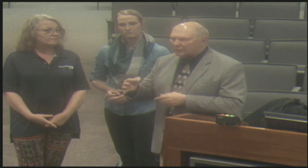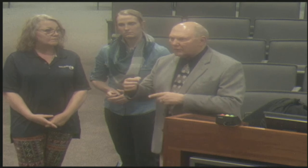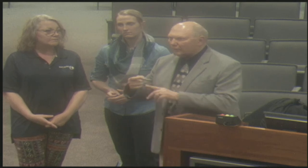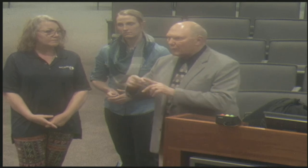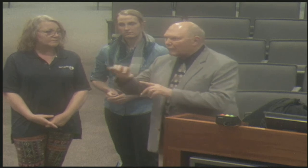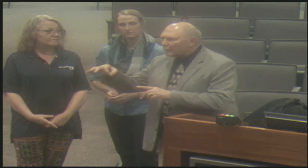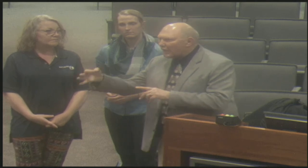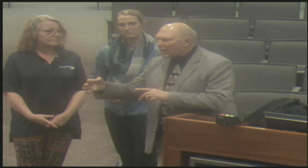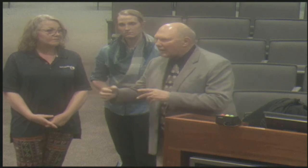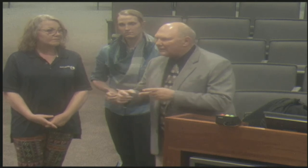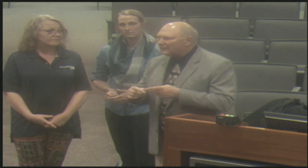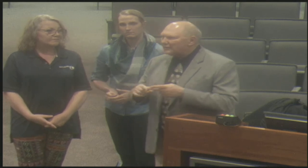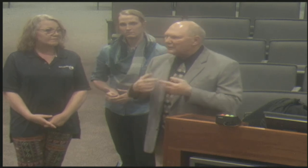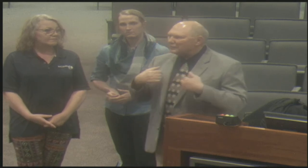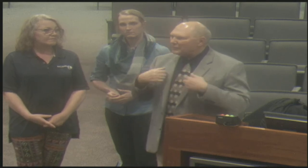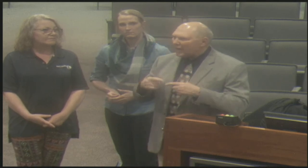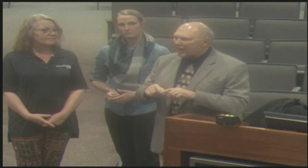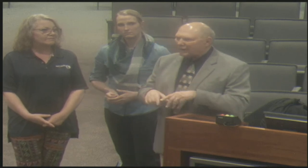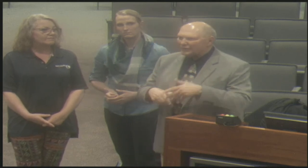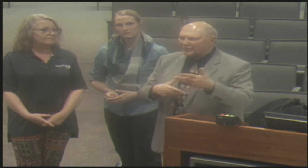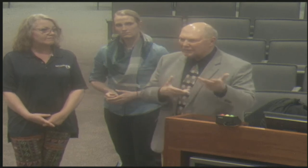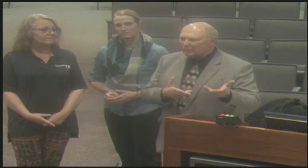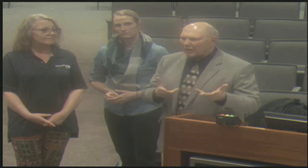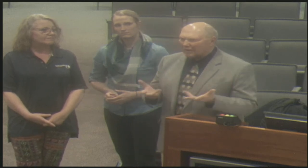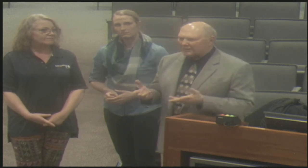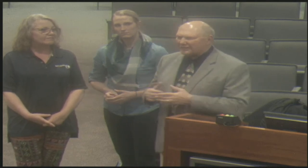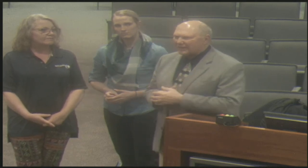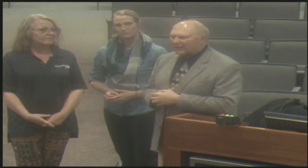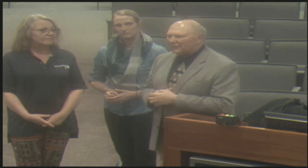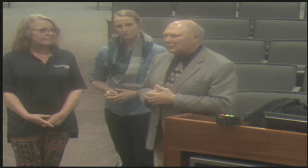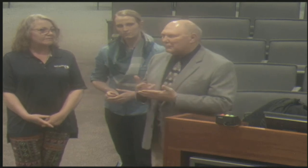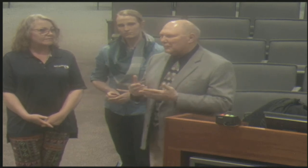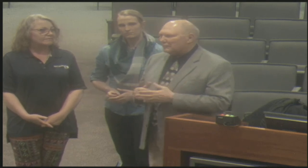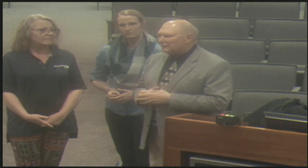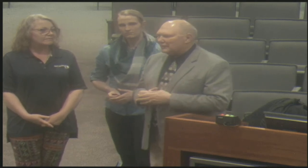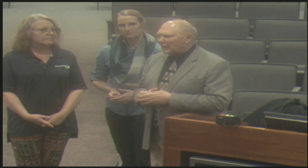As opposed to, um, French or Spanish.